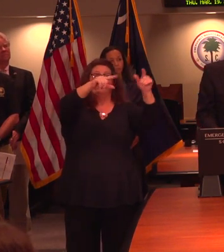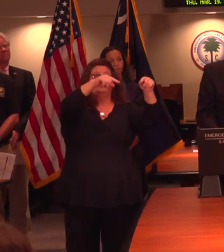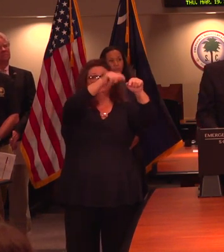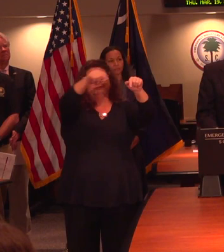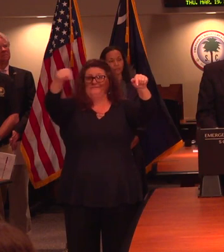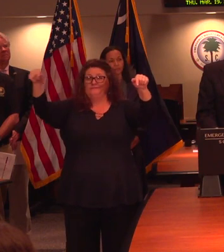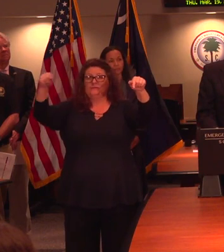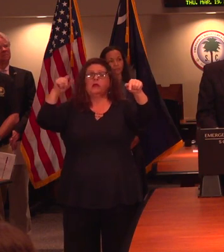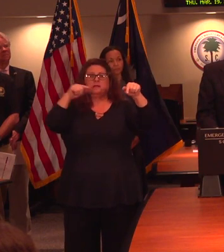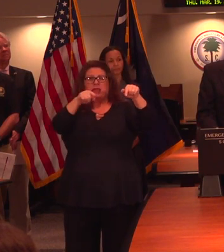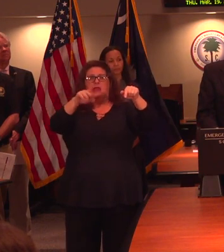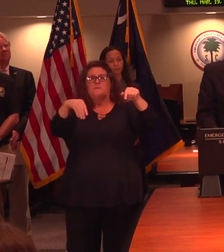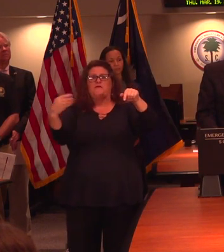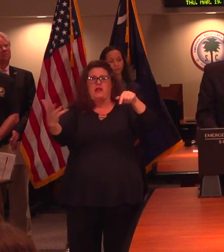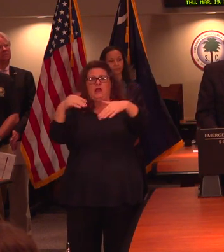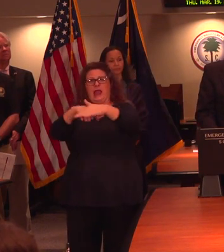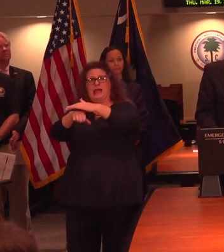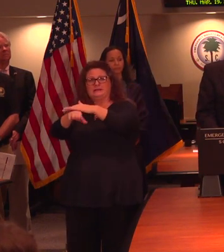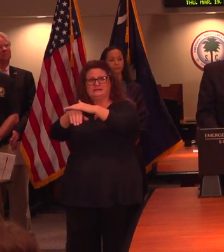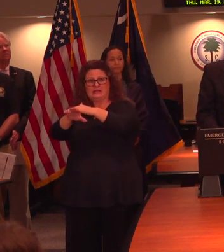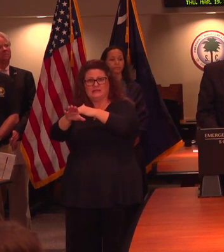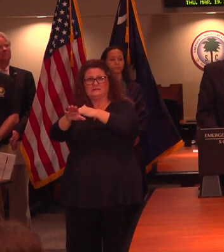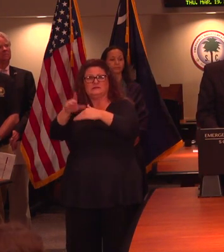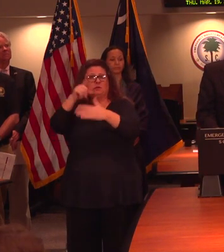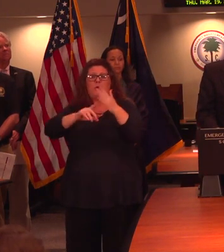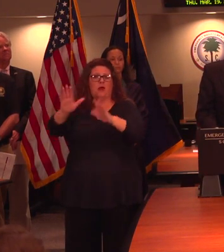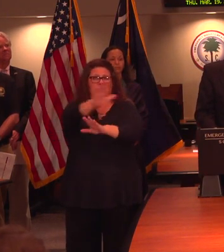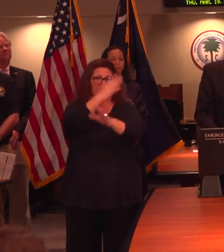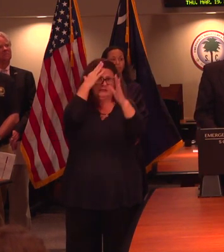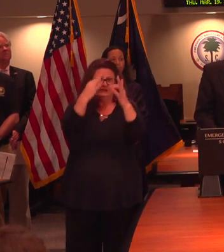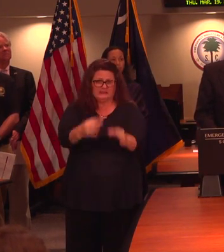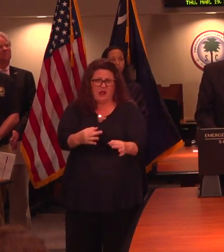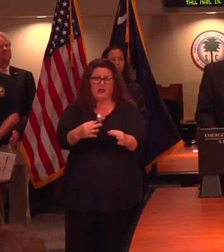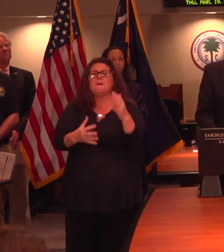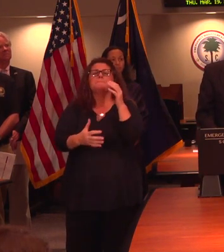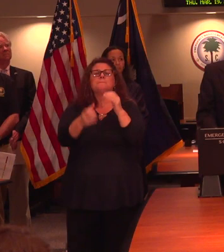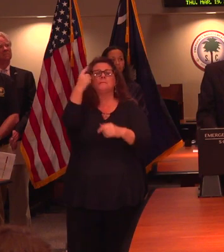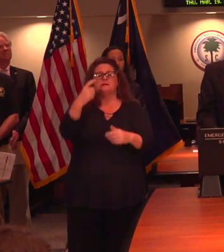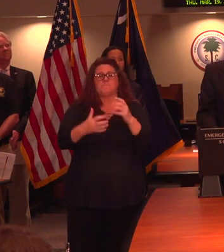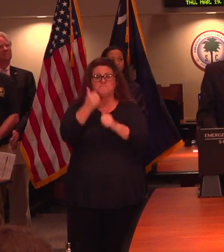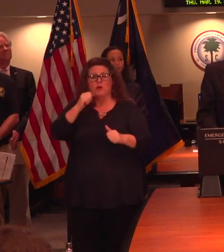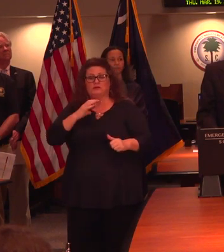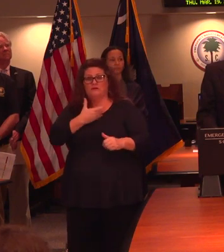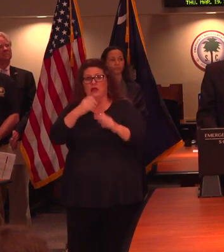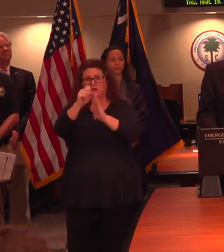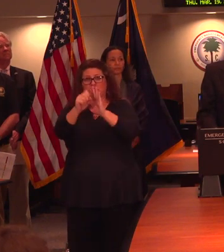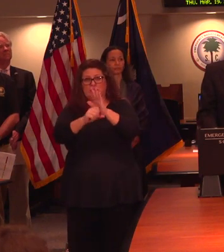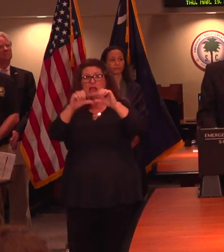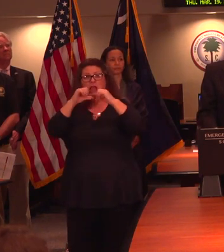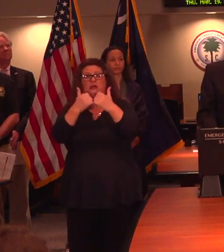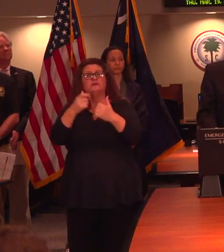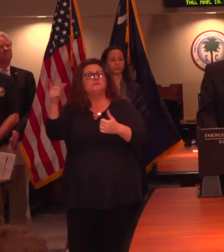access to the state agencies as they prescribe. Most of our state agencies, as you know, are